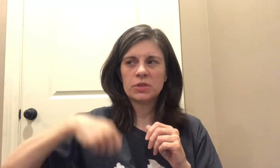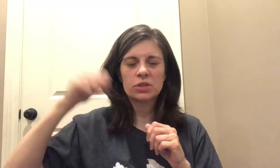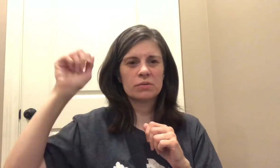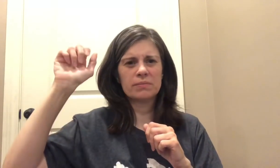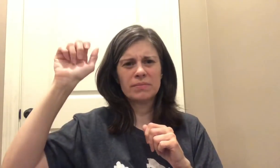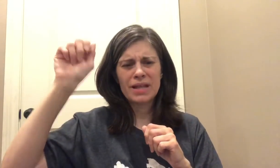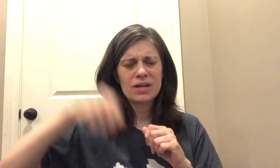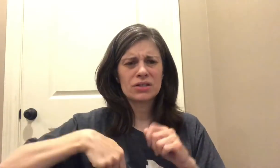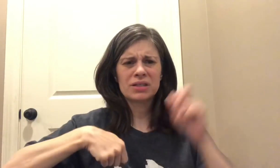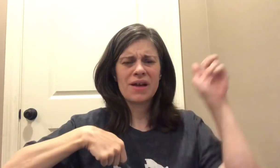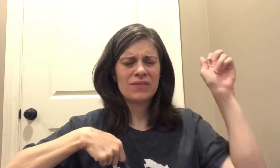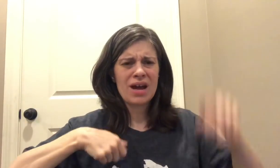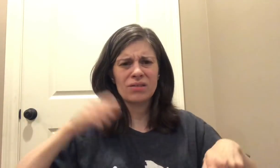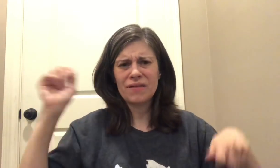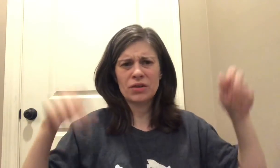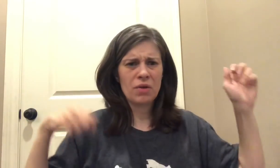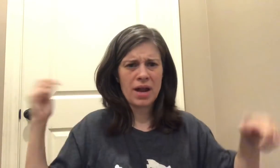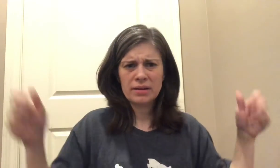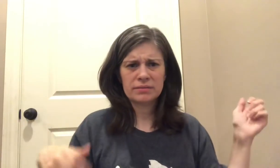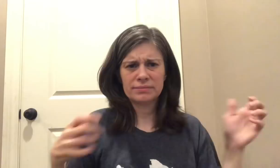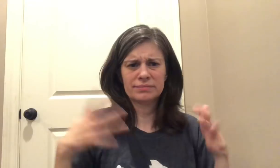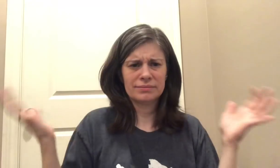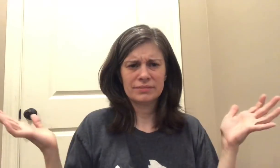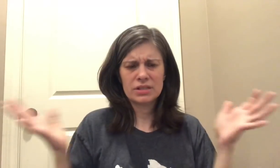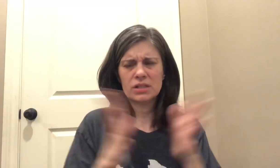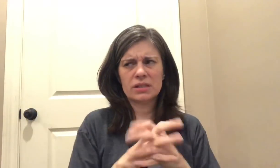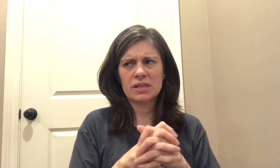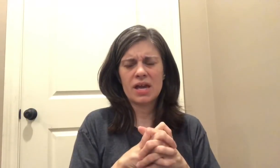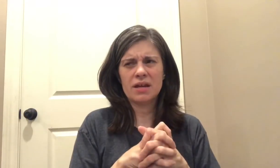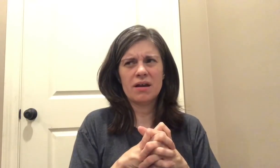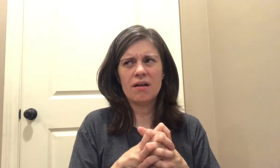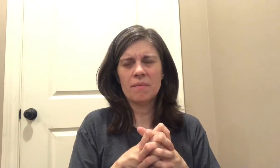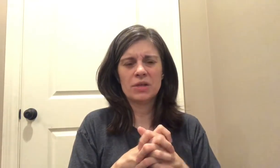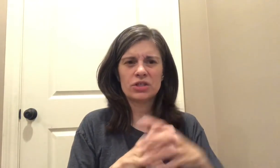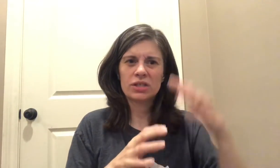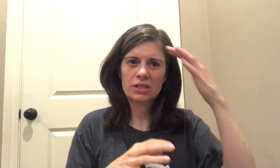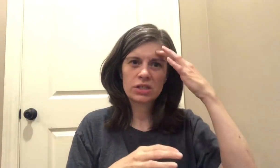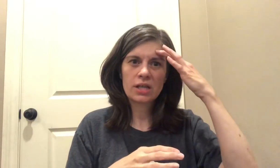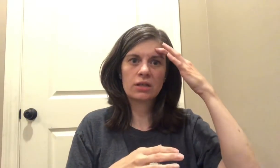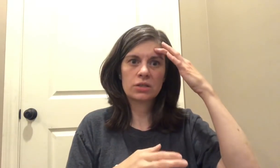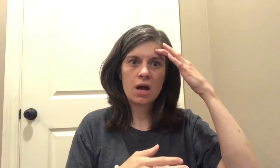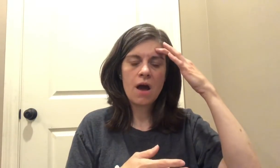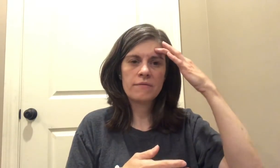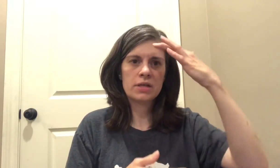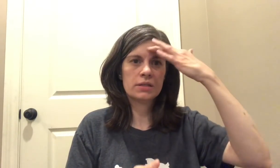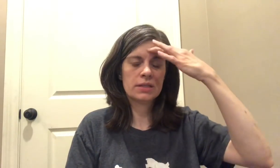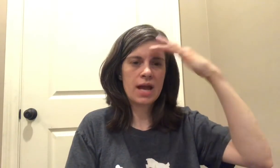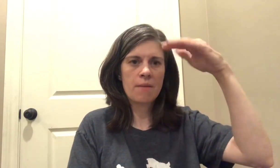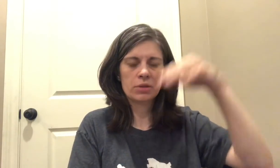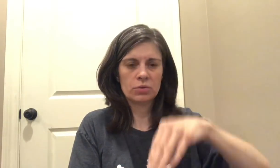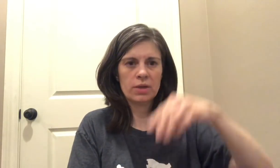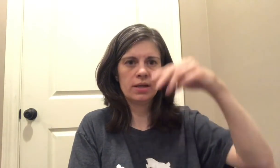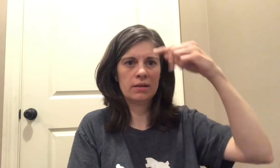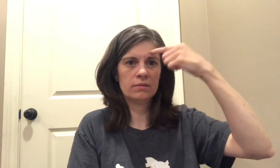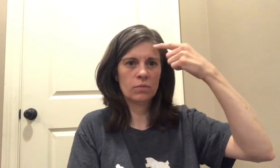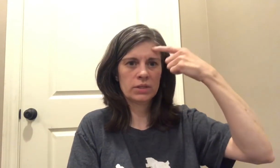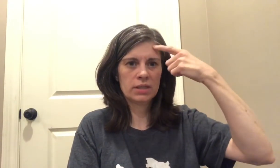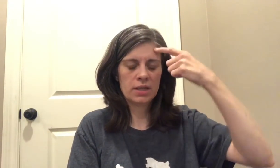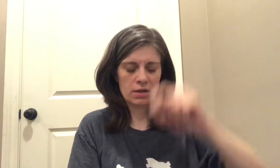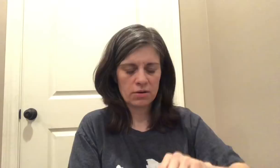just letters left out left and right that um there's it's just like there's an obvious gap between what's in here